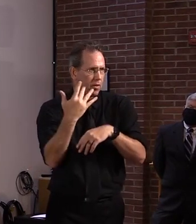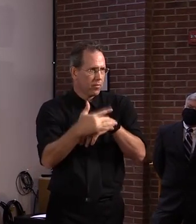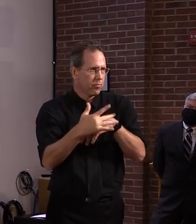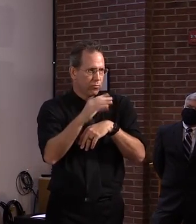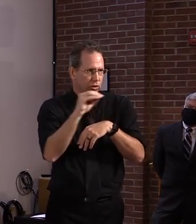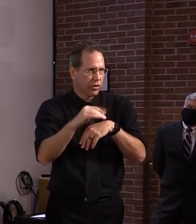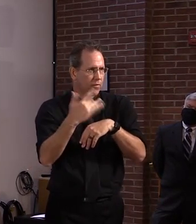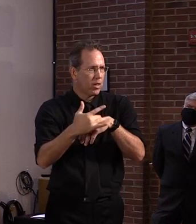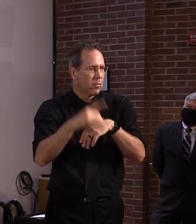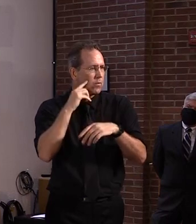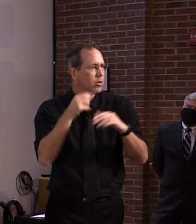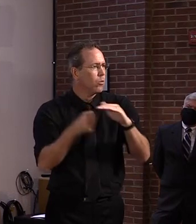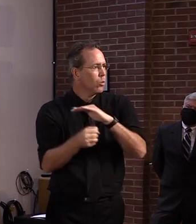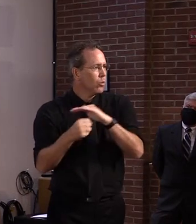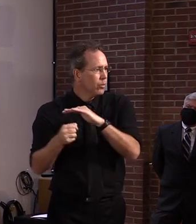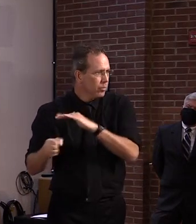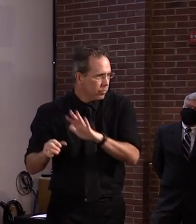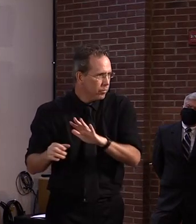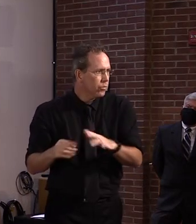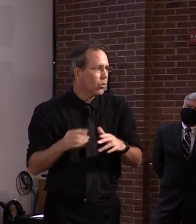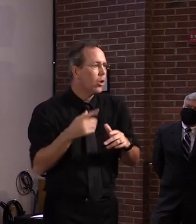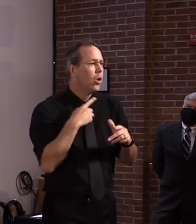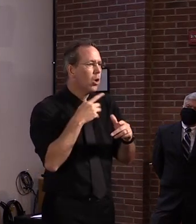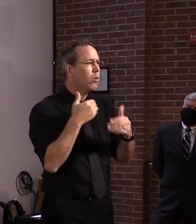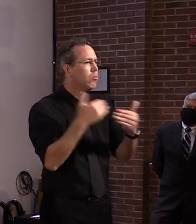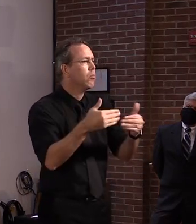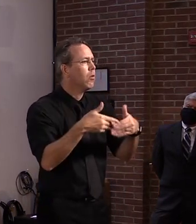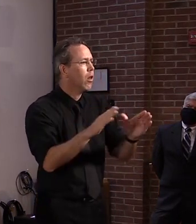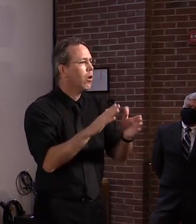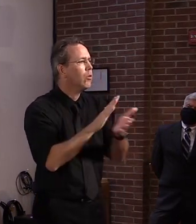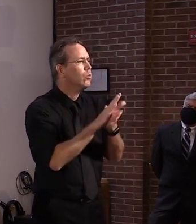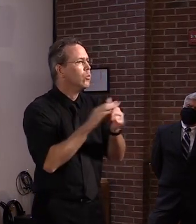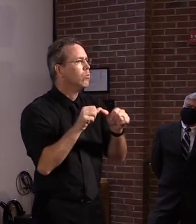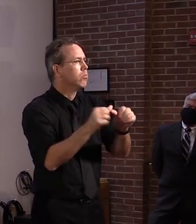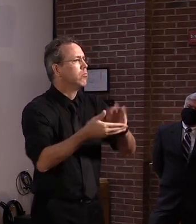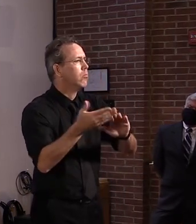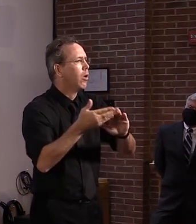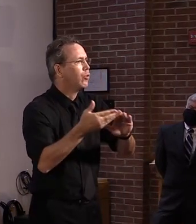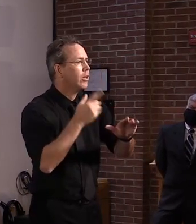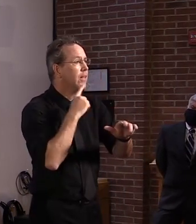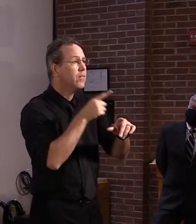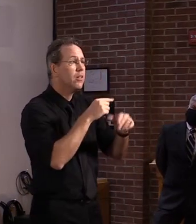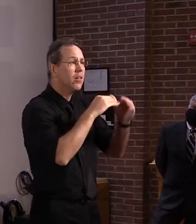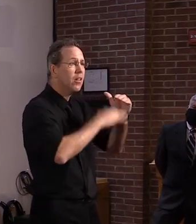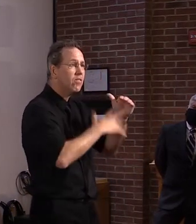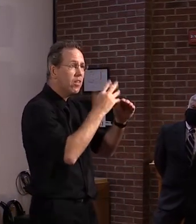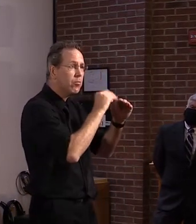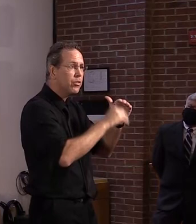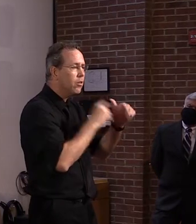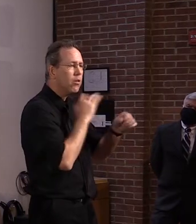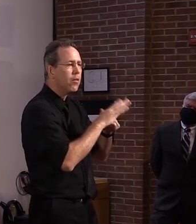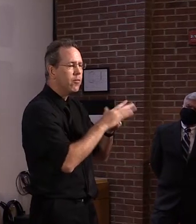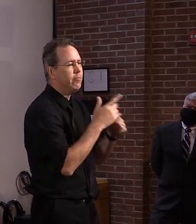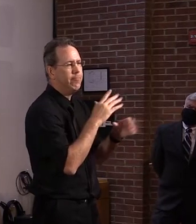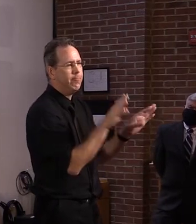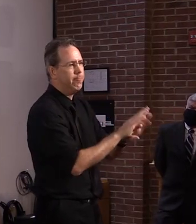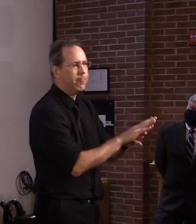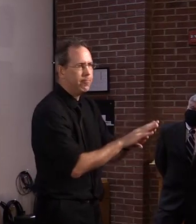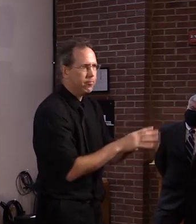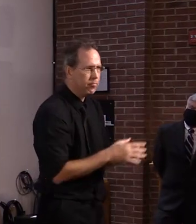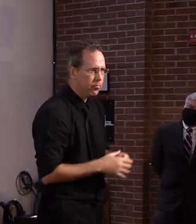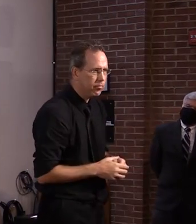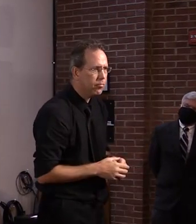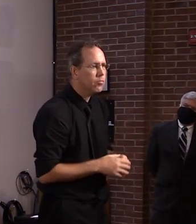Um, a number of comments from some of them indicate to them that if they got to that 5%